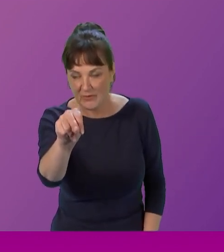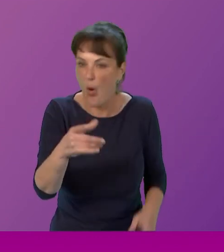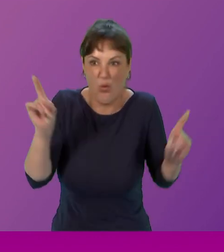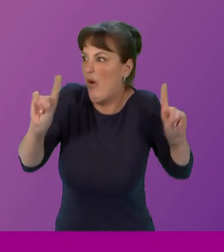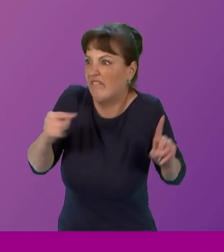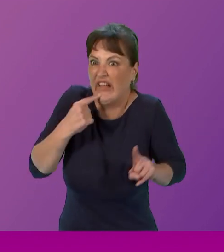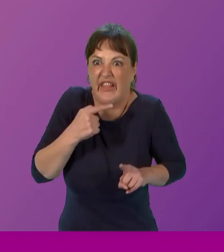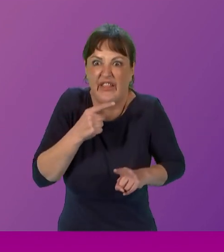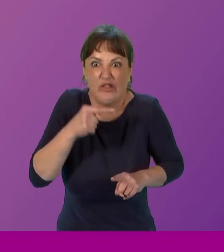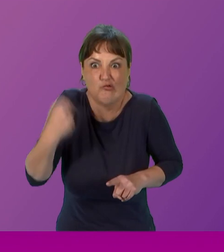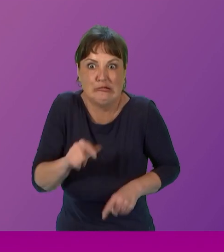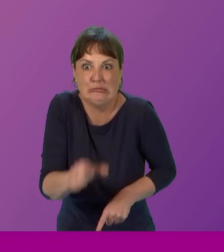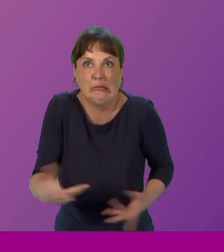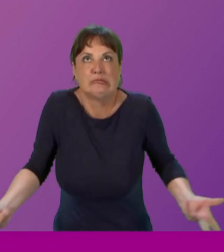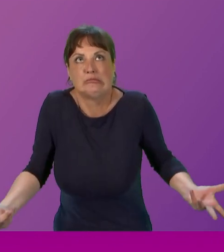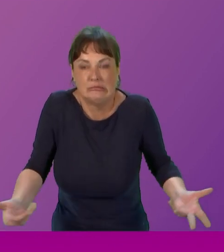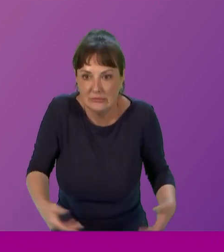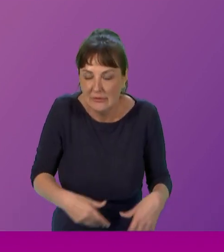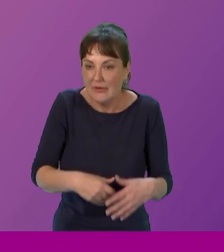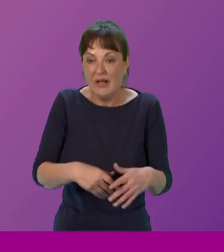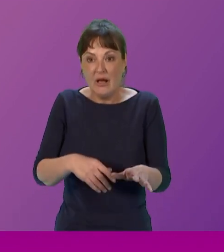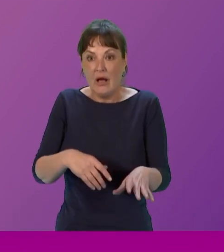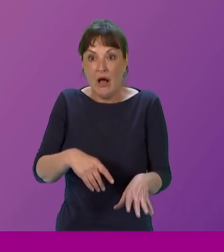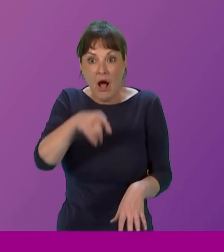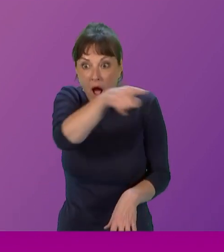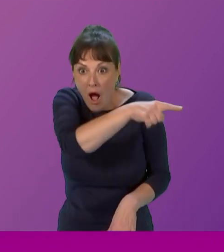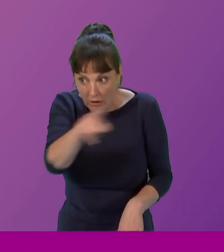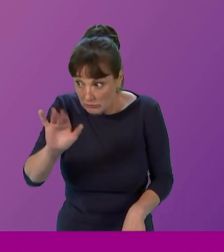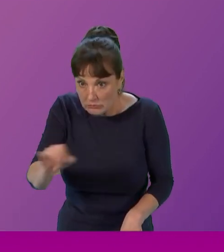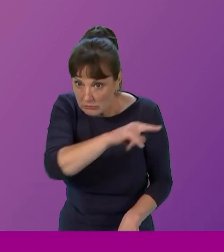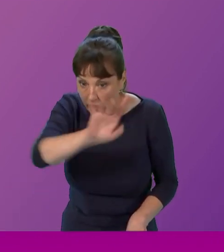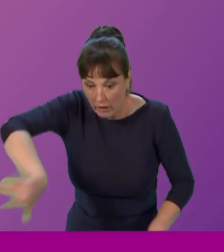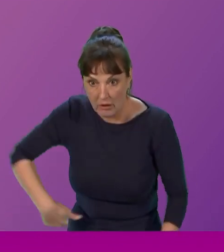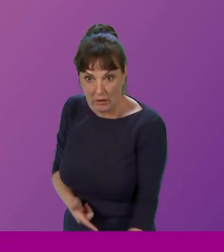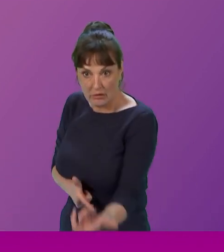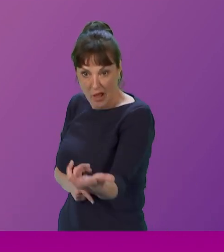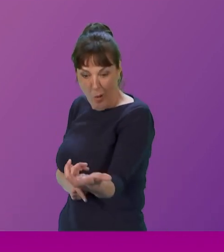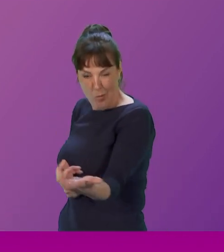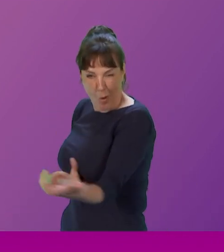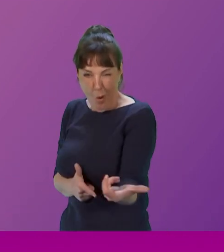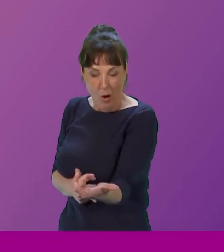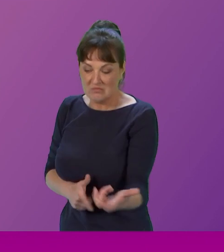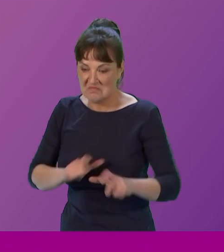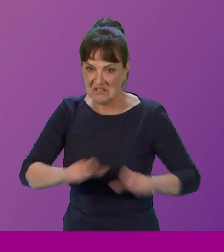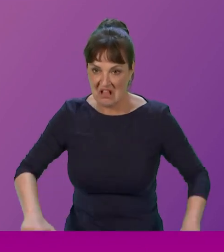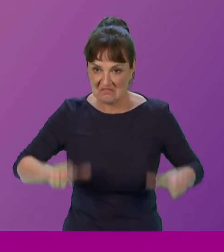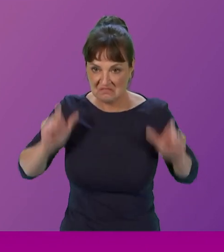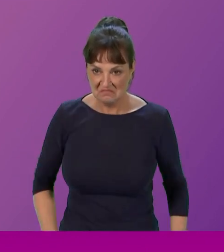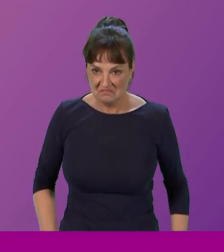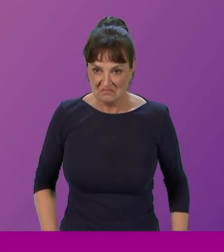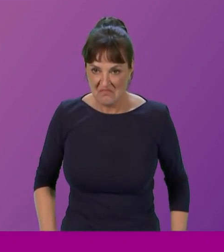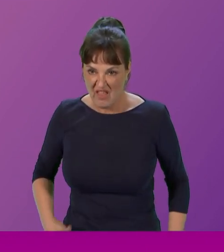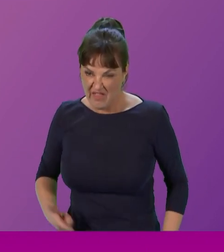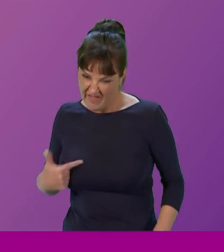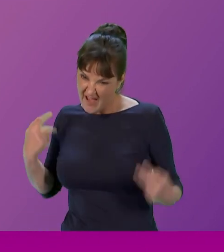They were fired upon young sisters, but they still didn't stop. They still didn't stop. They tore in to those lads